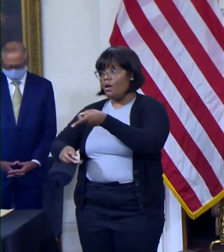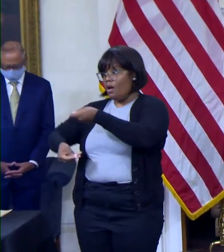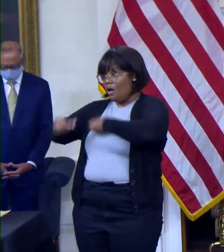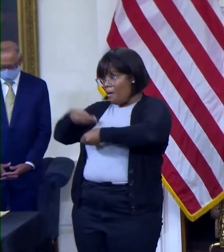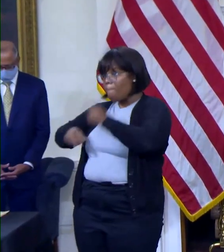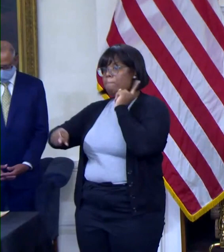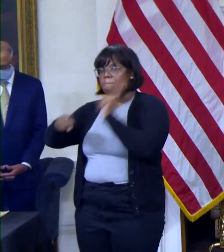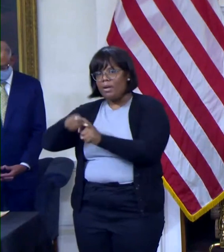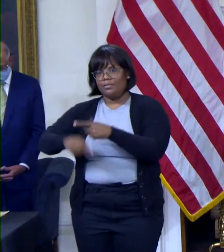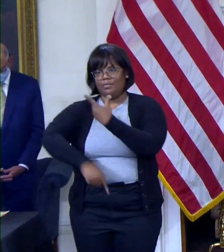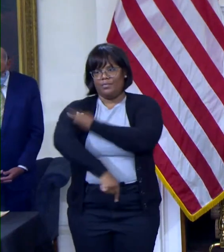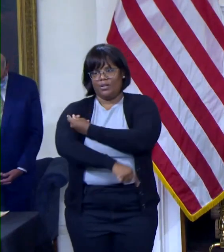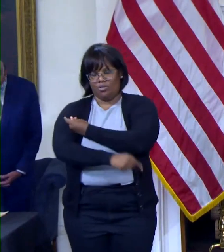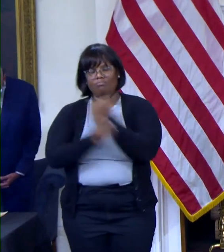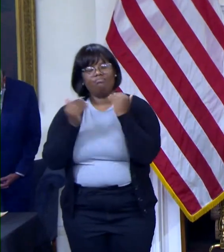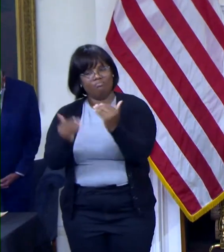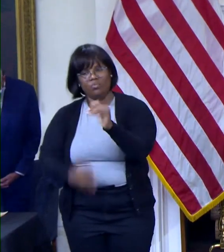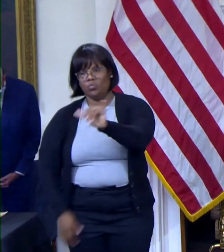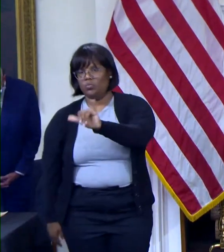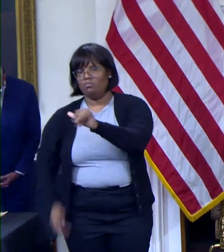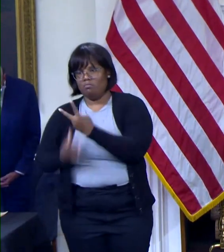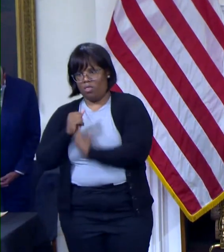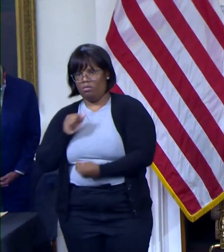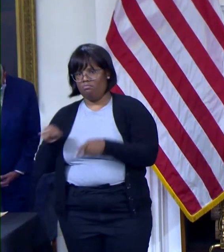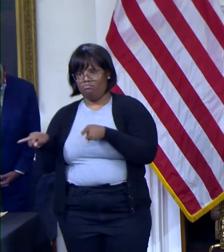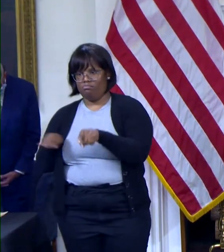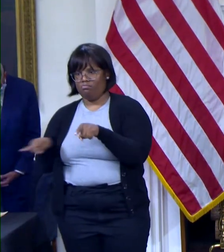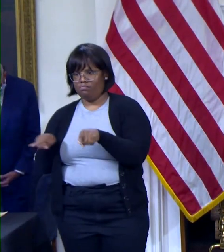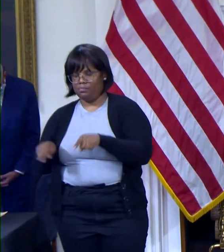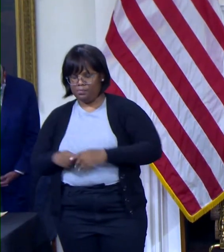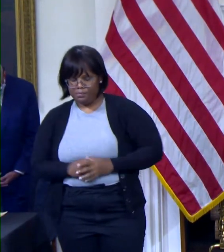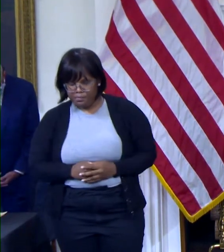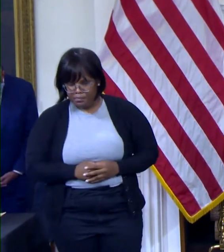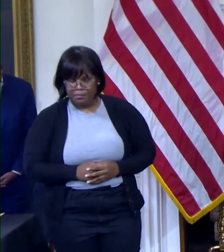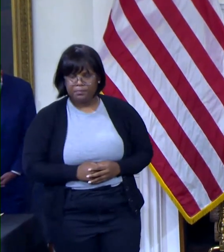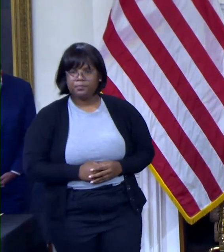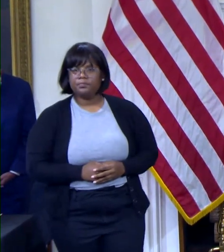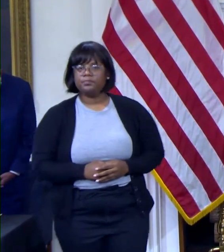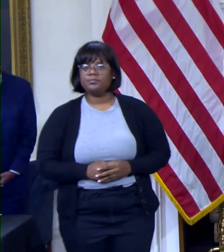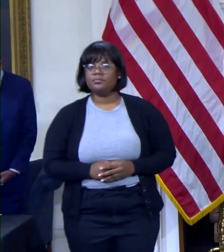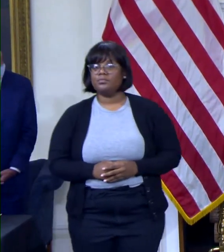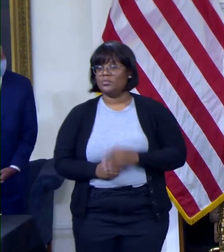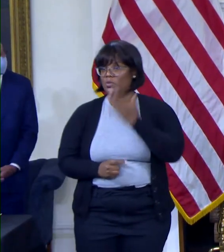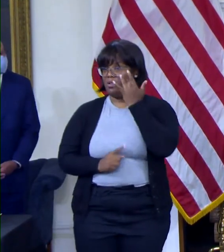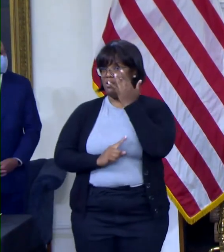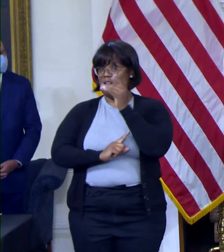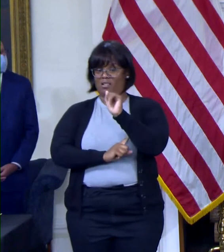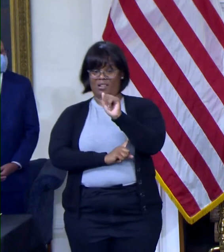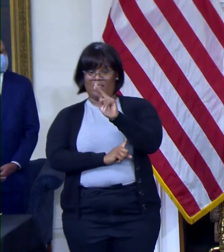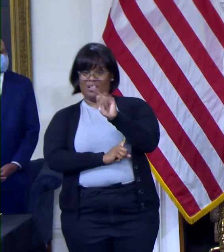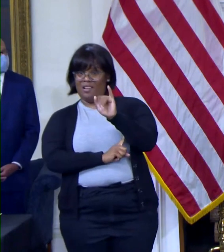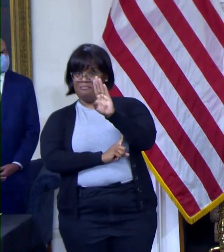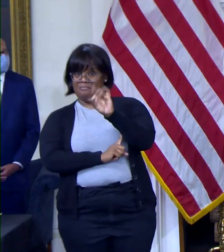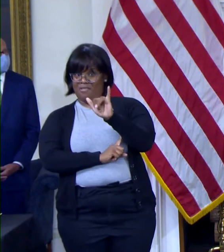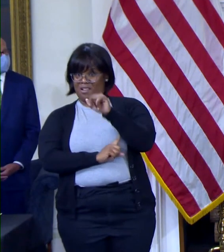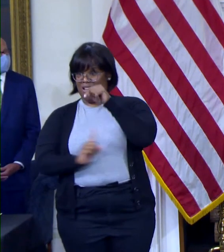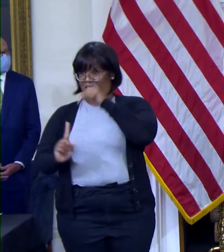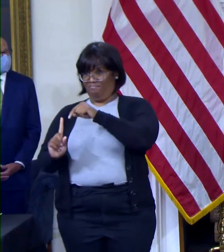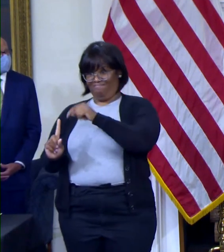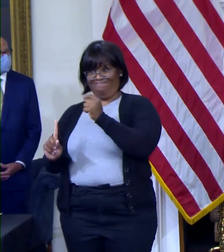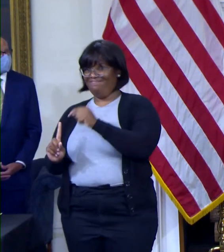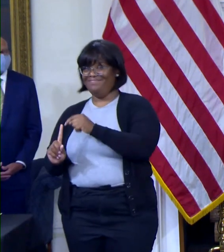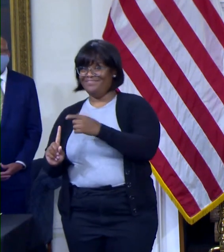have pointed out. But the specific indications for monoclonal antibodies under the new authorization is for post-exposure